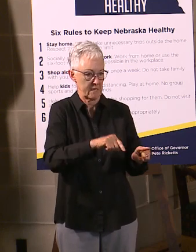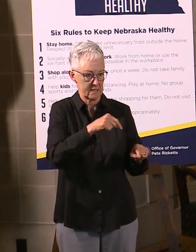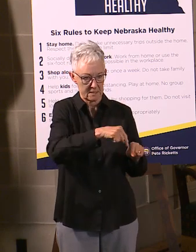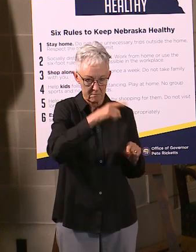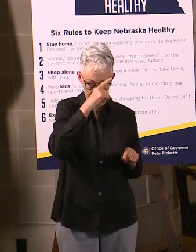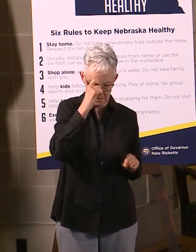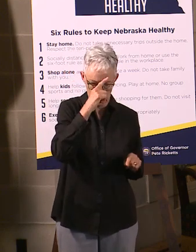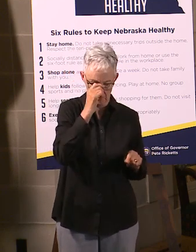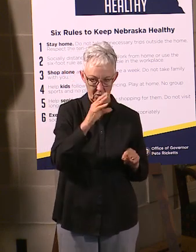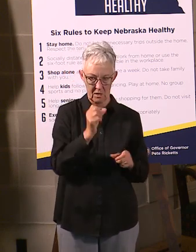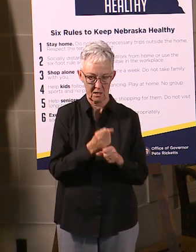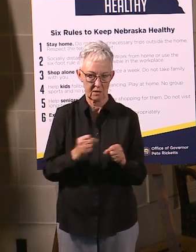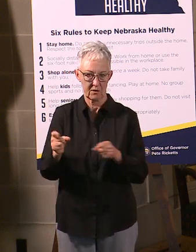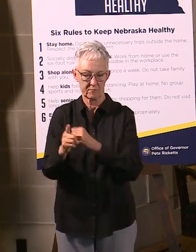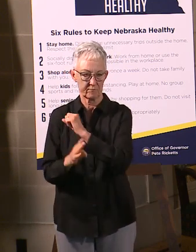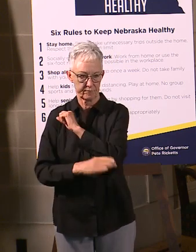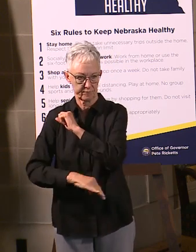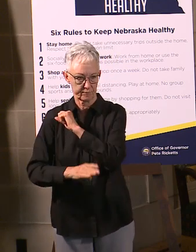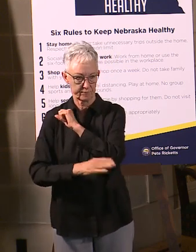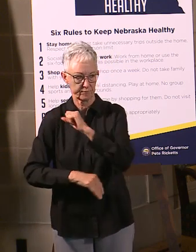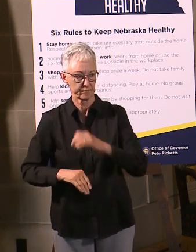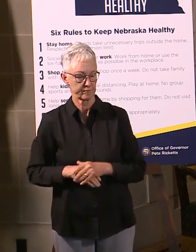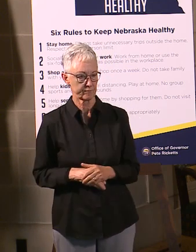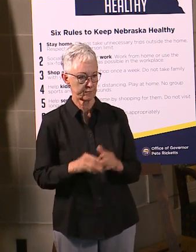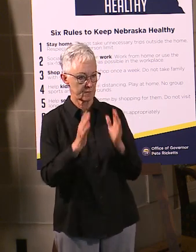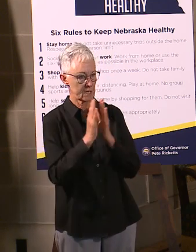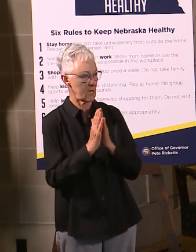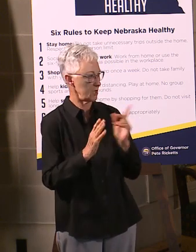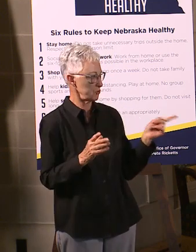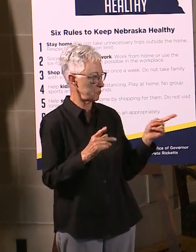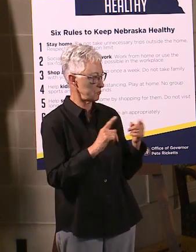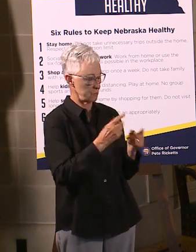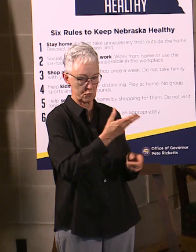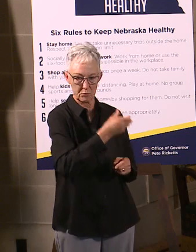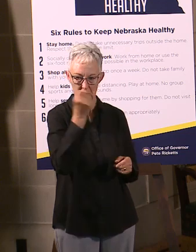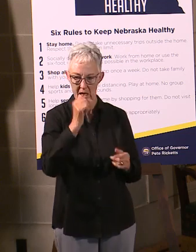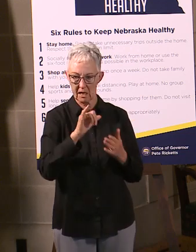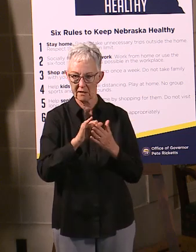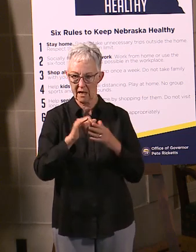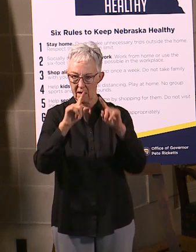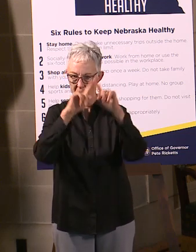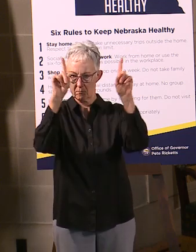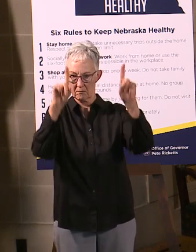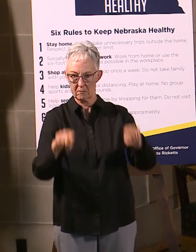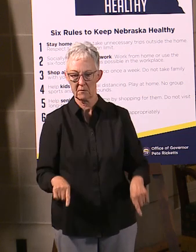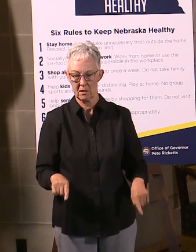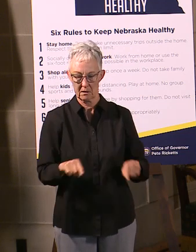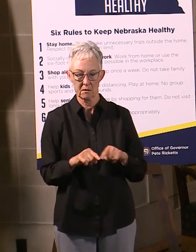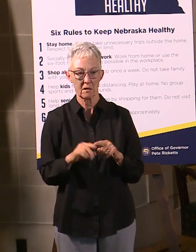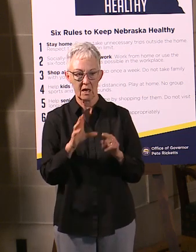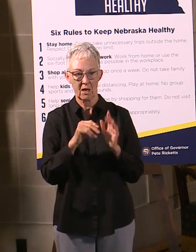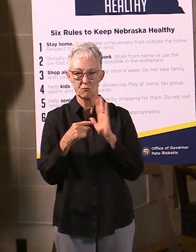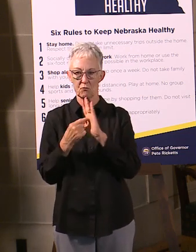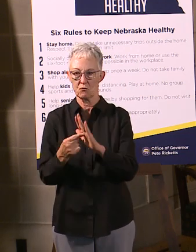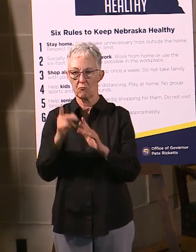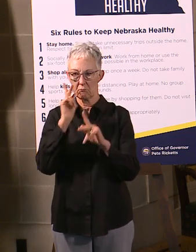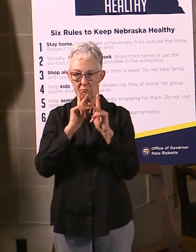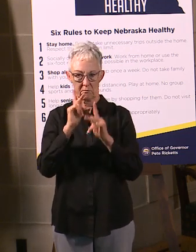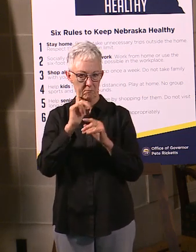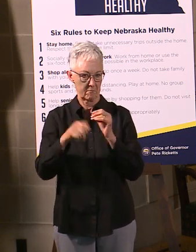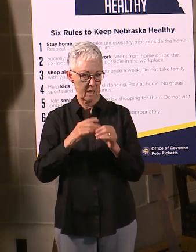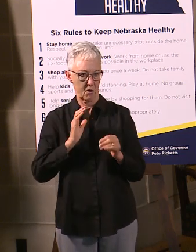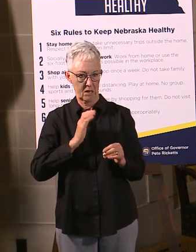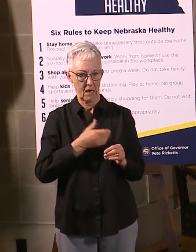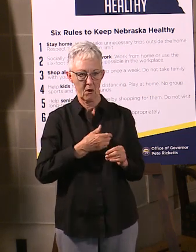And, Commissioner, I'll ask you to go ahead and take the proclamation as well as to back to the office and show folks about our teacher appreciation